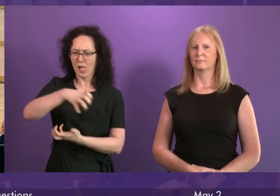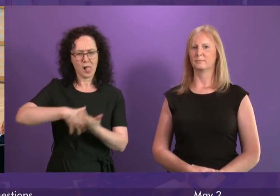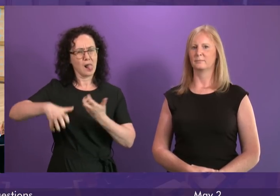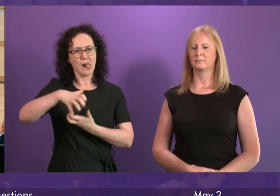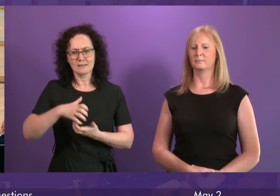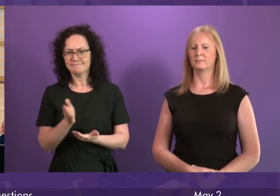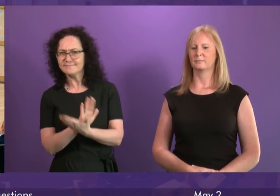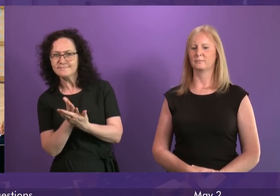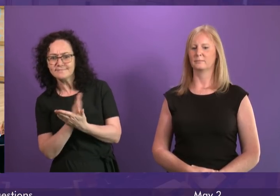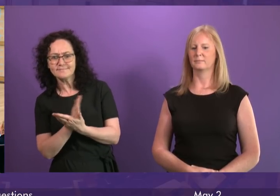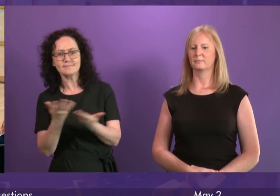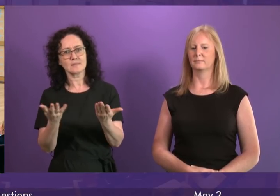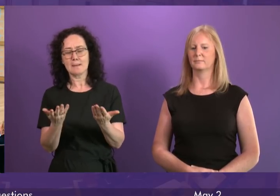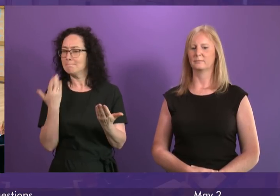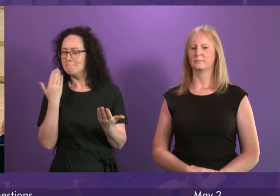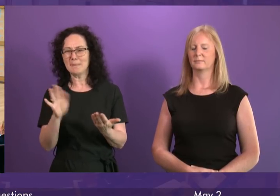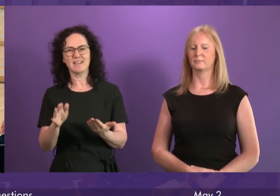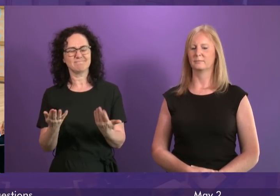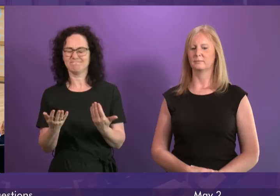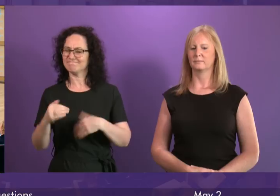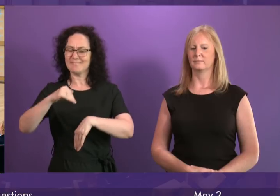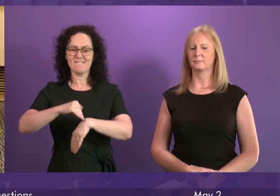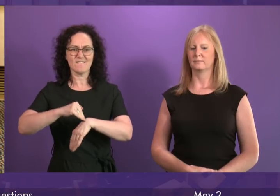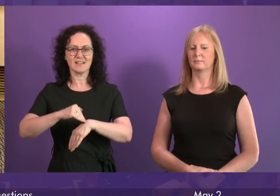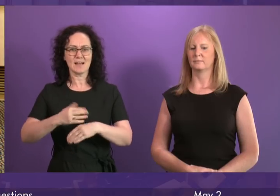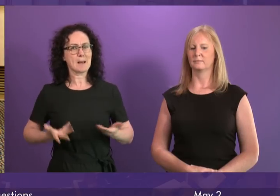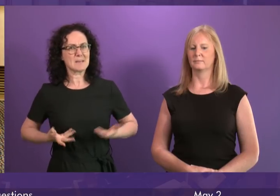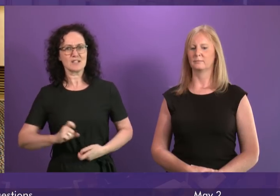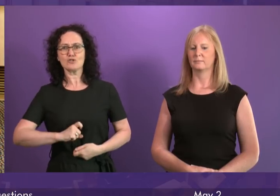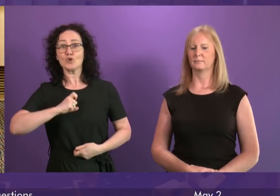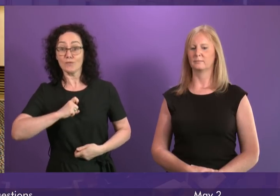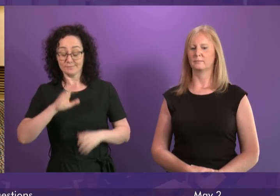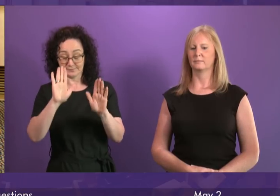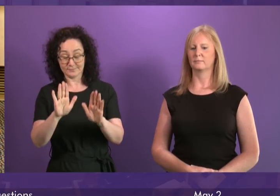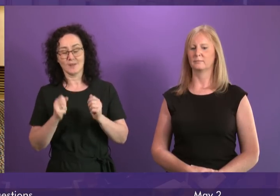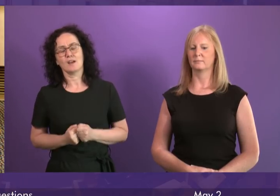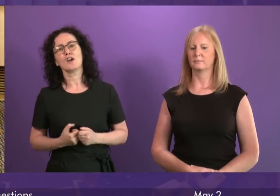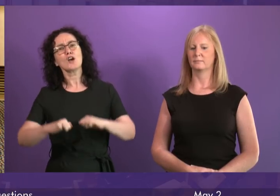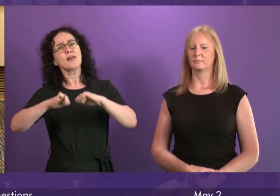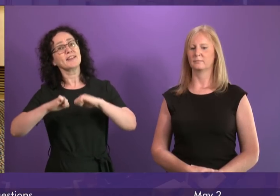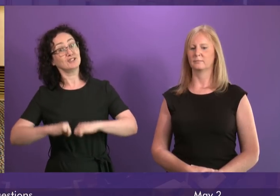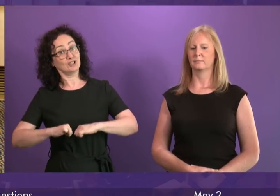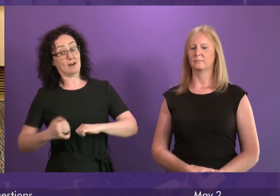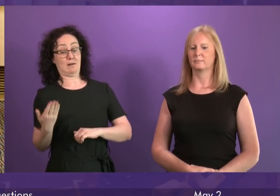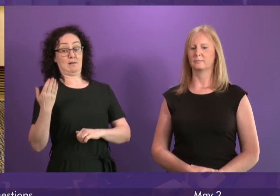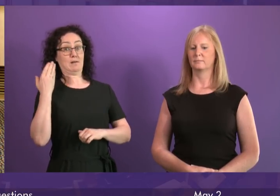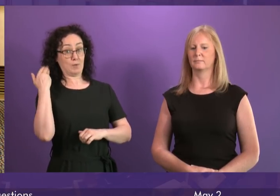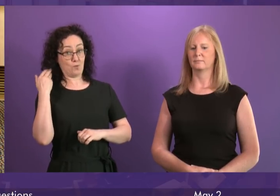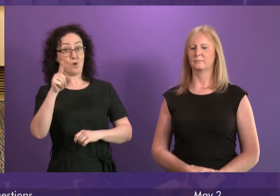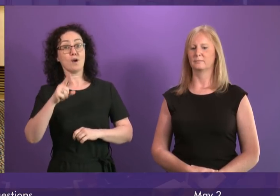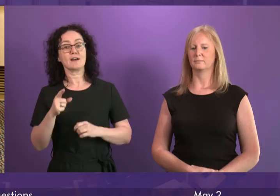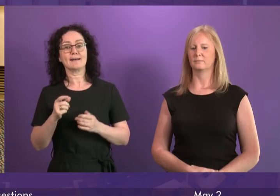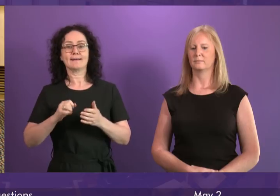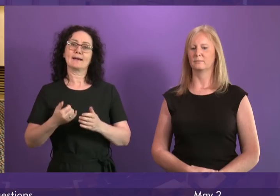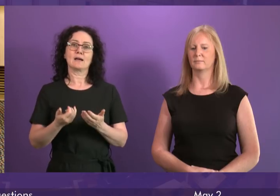uncertainty have had a negative impact on business confidence. At the former chair of Standard Life, Brexit is an